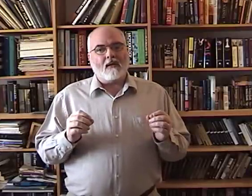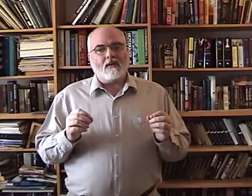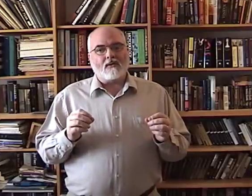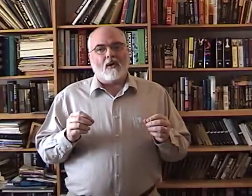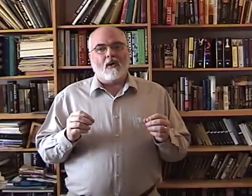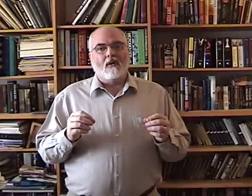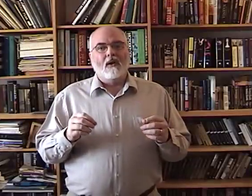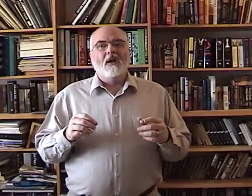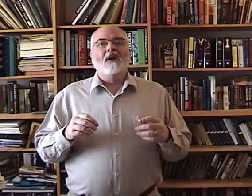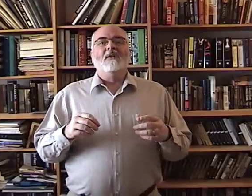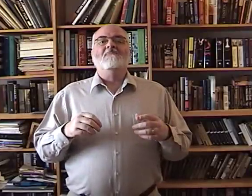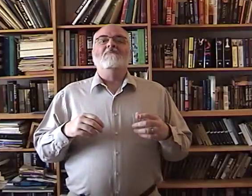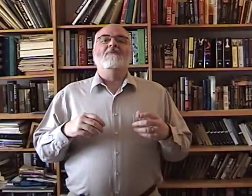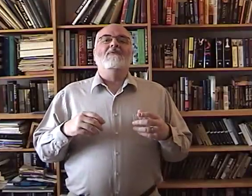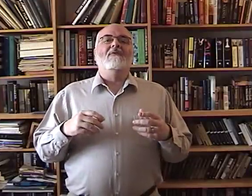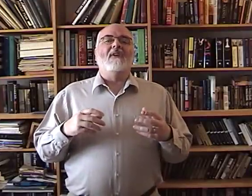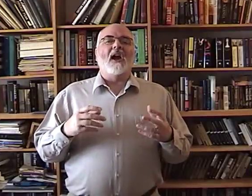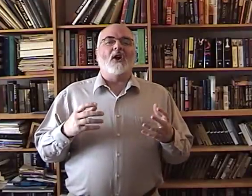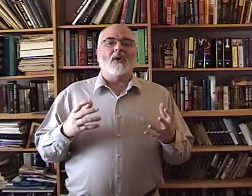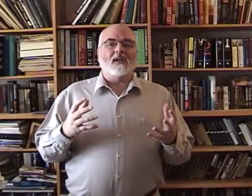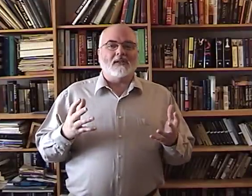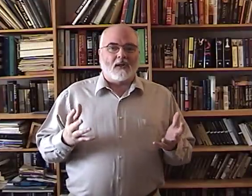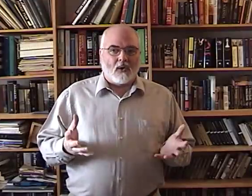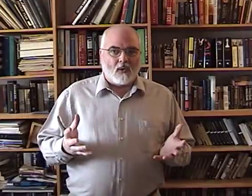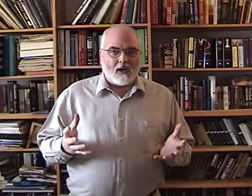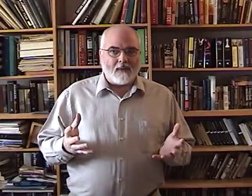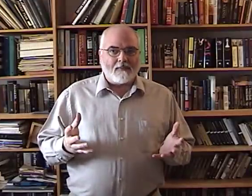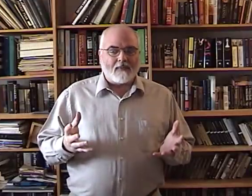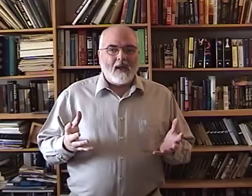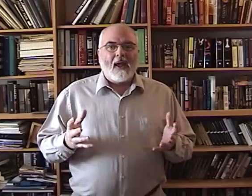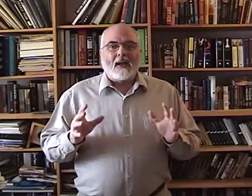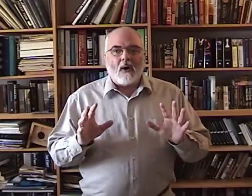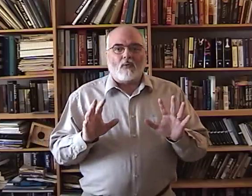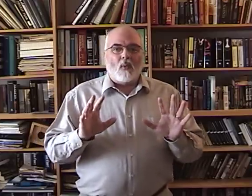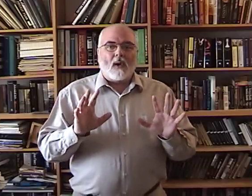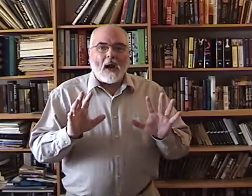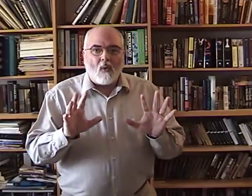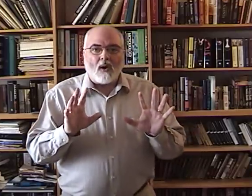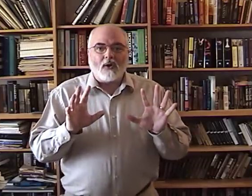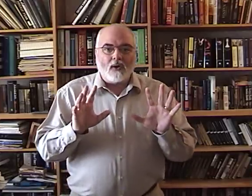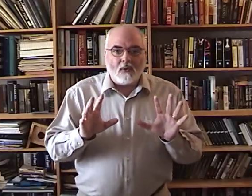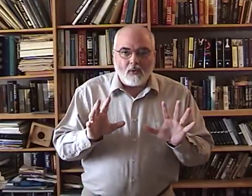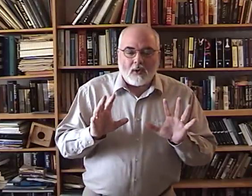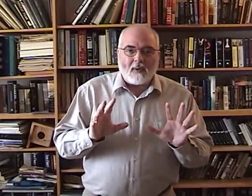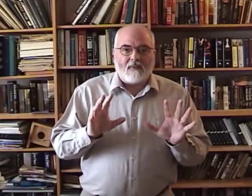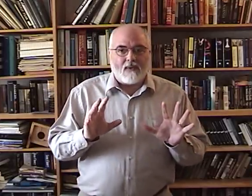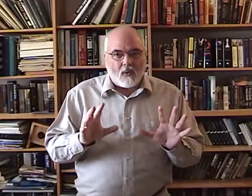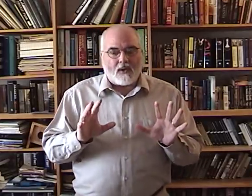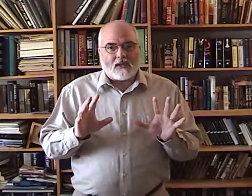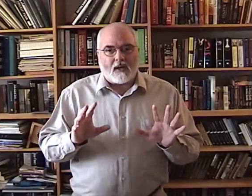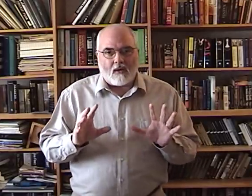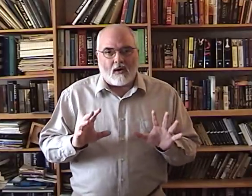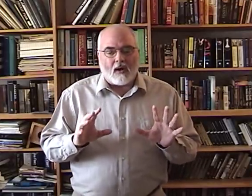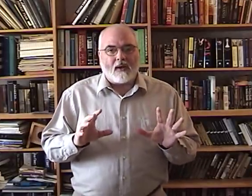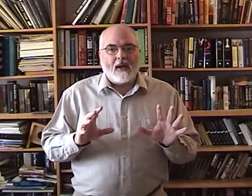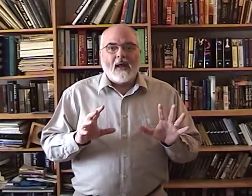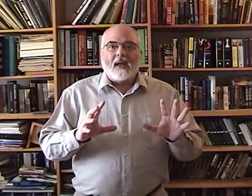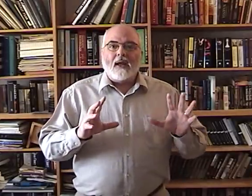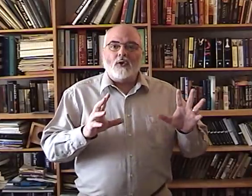the song very slowly now what I want you to be focusing on is